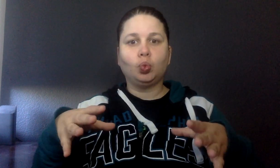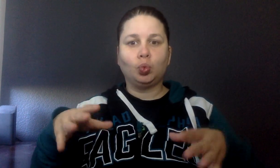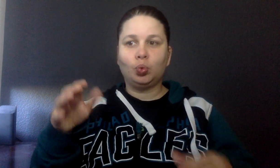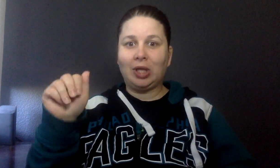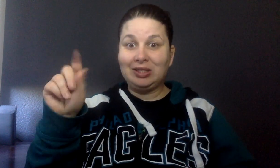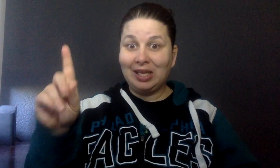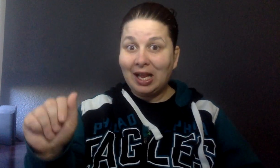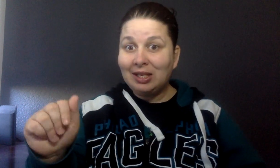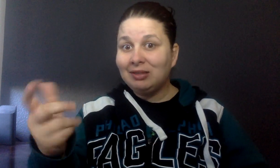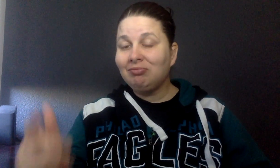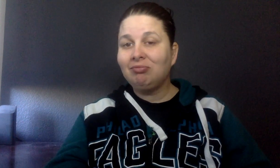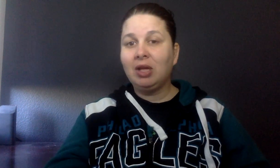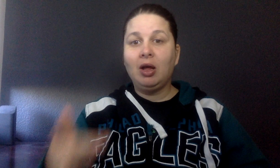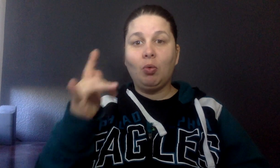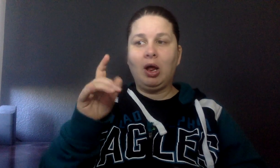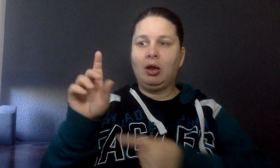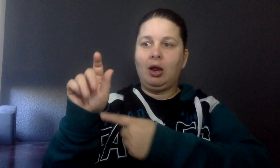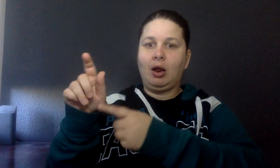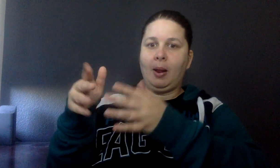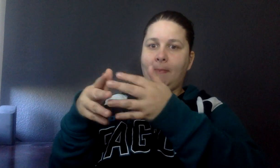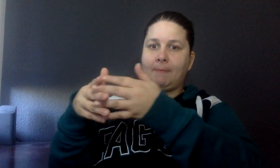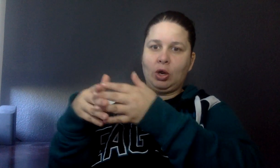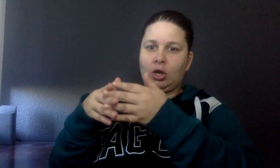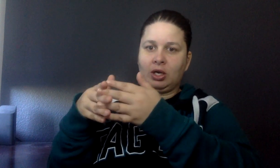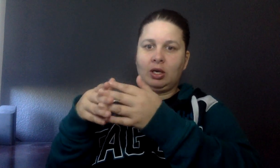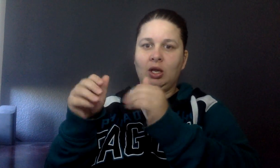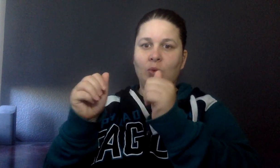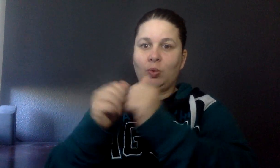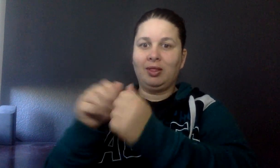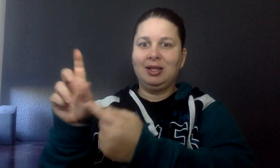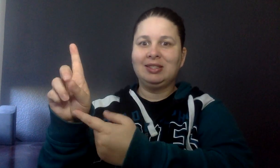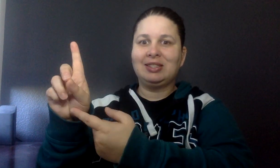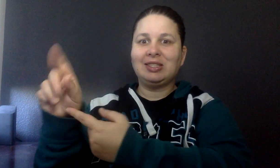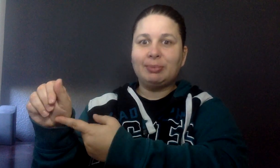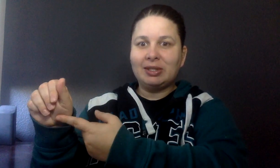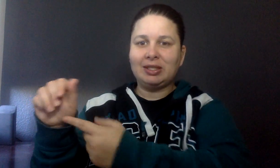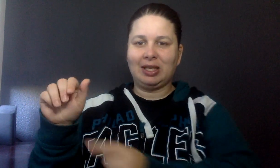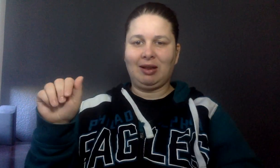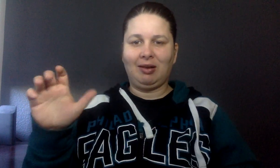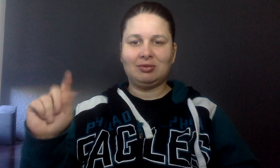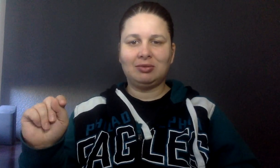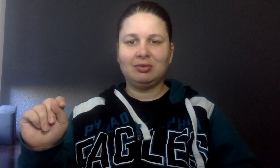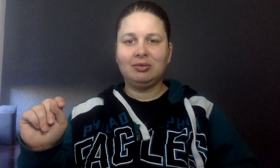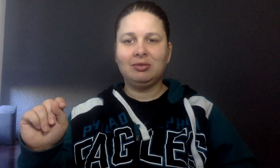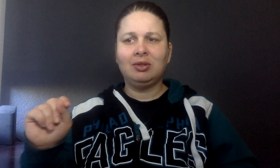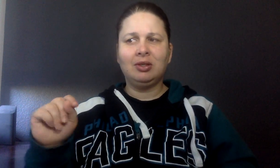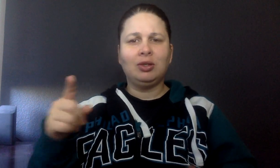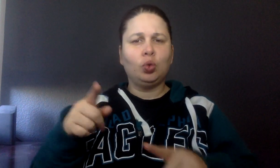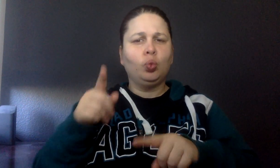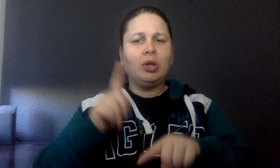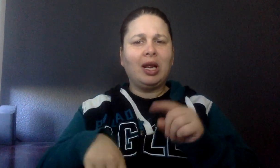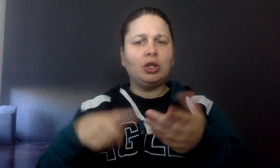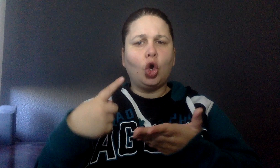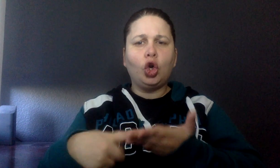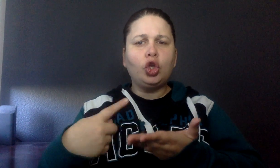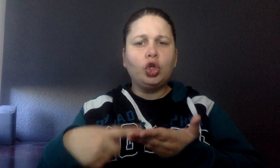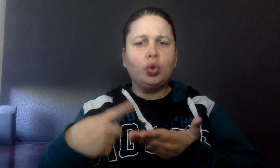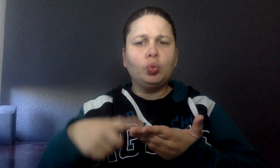In the end, when Americans with disability, I can't help you.